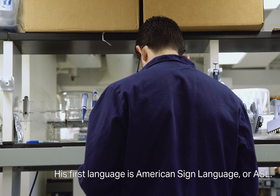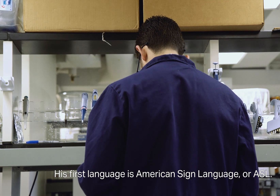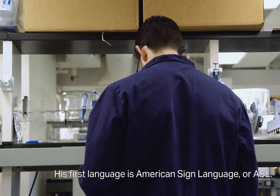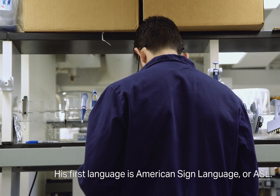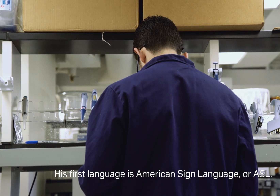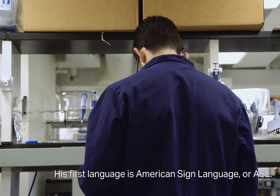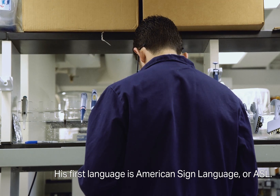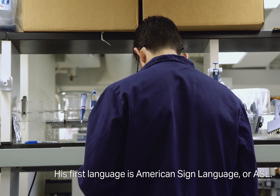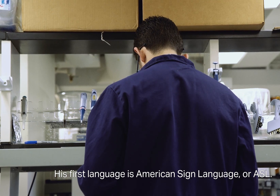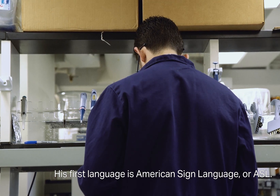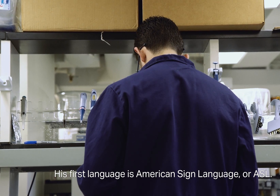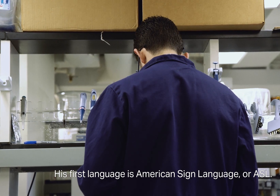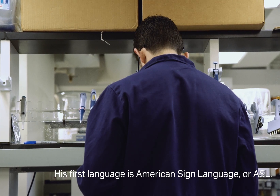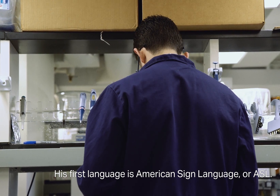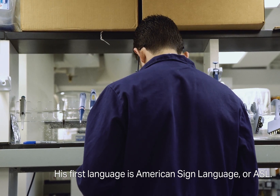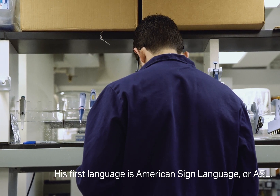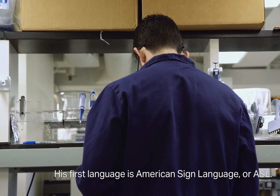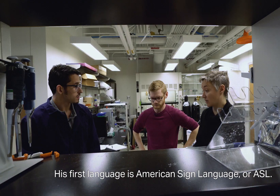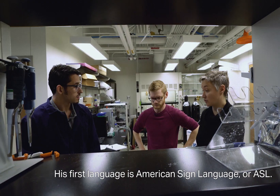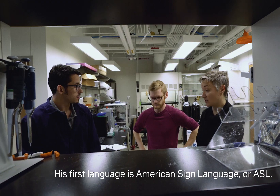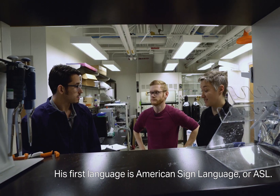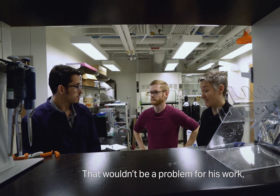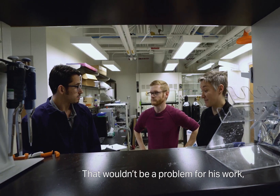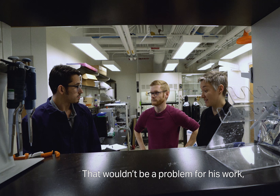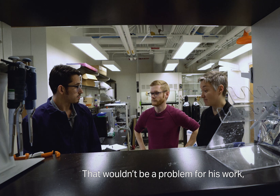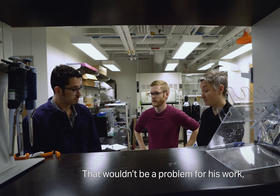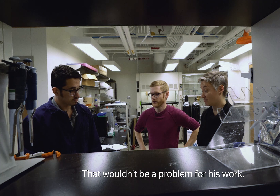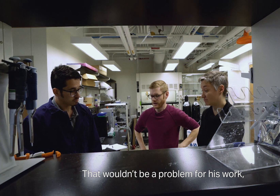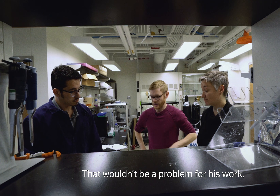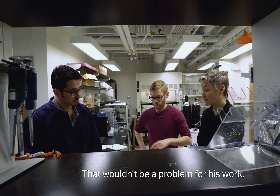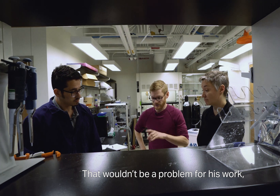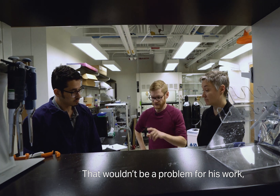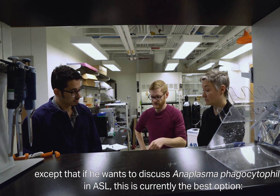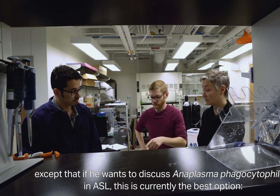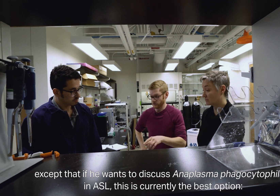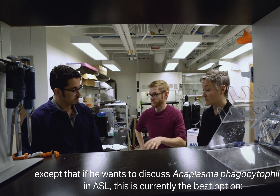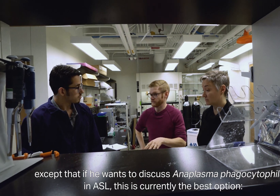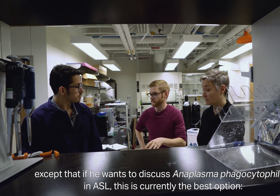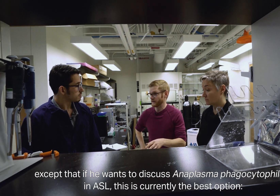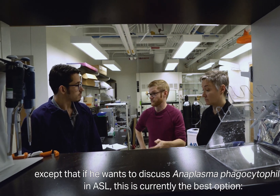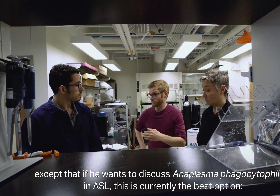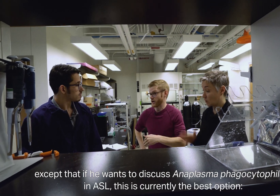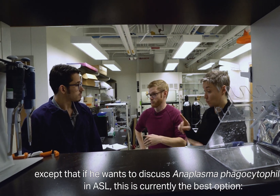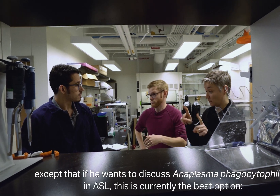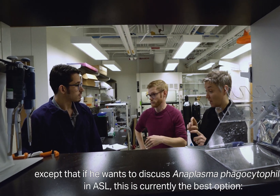American Sign Language, or ASL. That wouldn't be a problem for his work, except that if he wants to discuss anaplasma